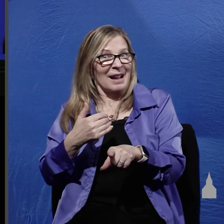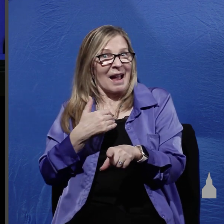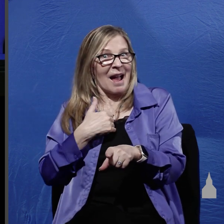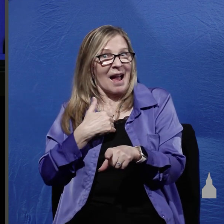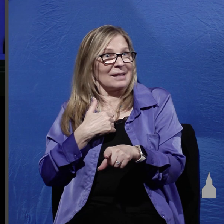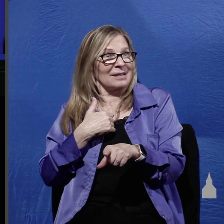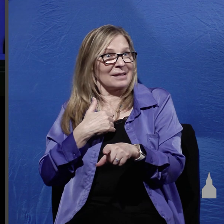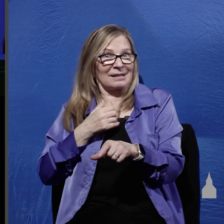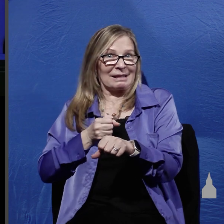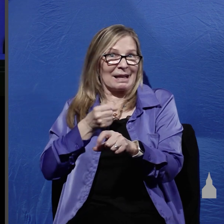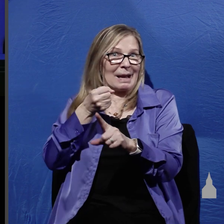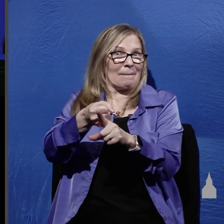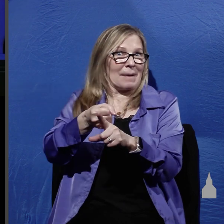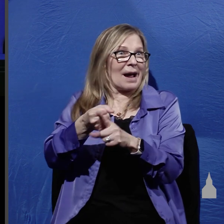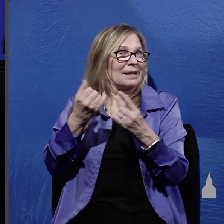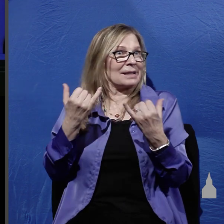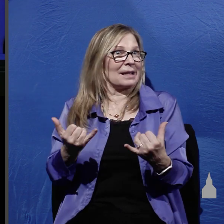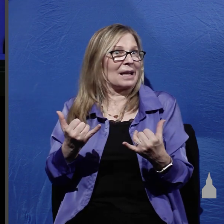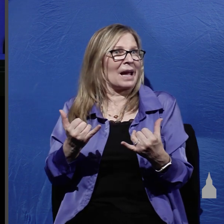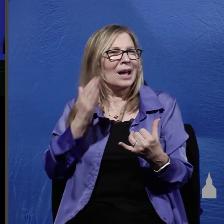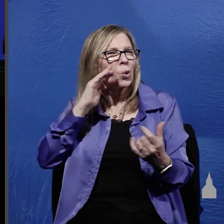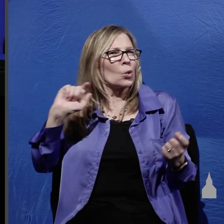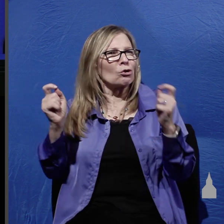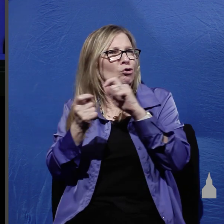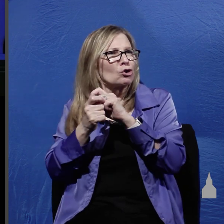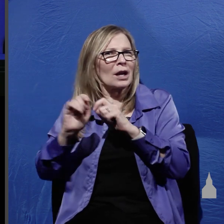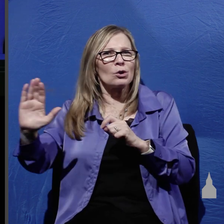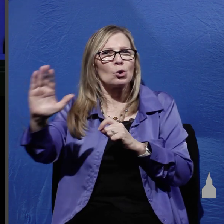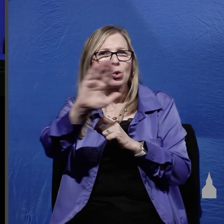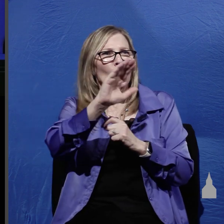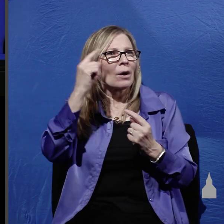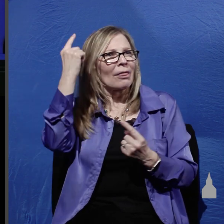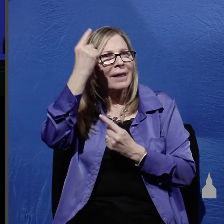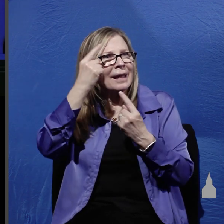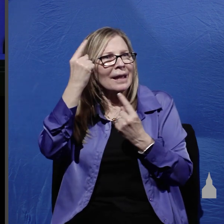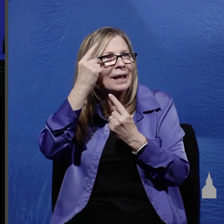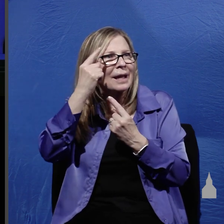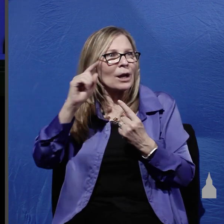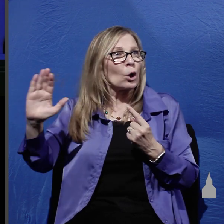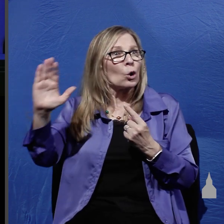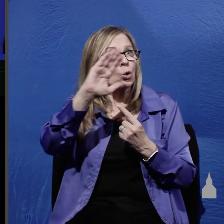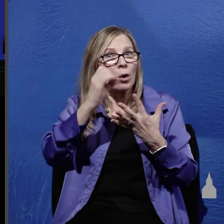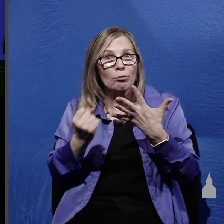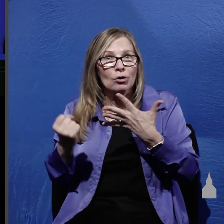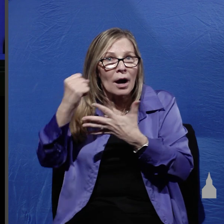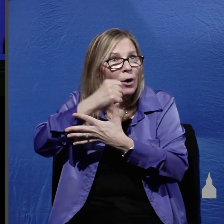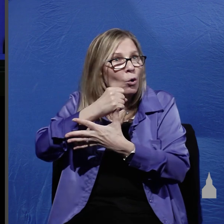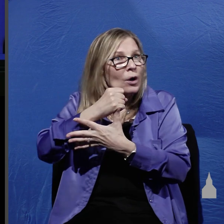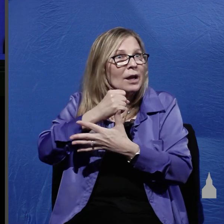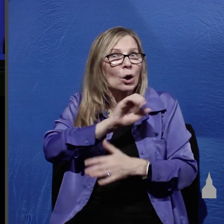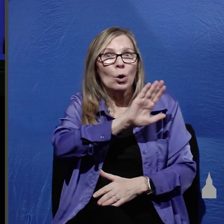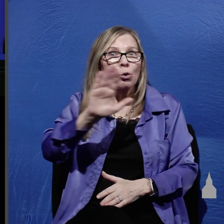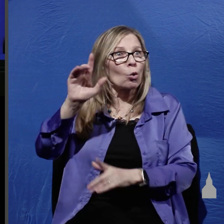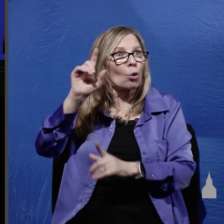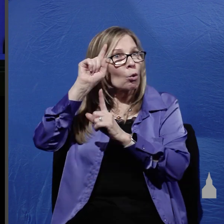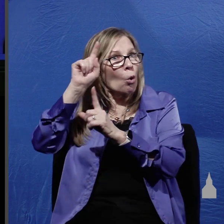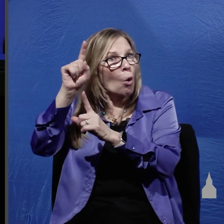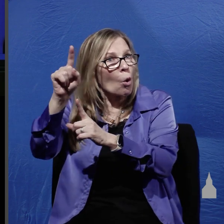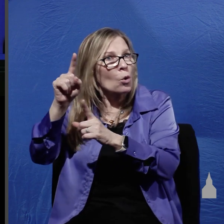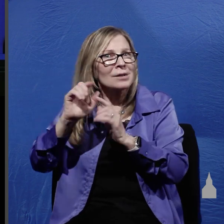today then it changes the way you think it changes your priorities your ambitions it changes the way you talk the way you